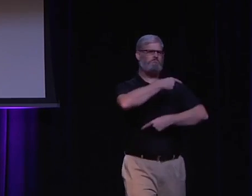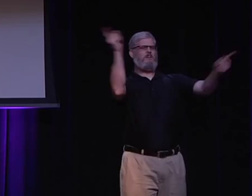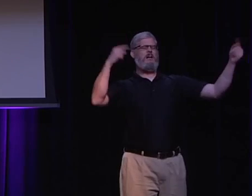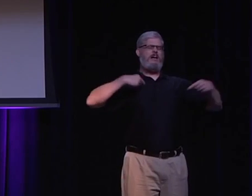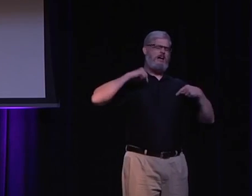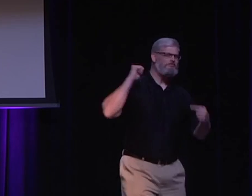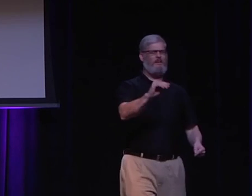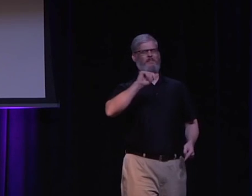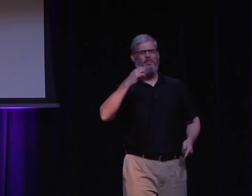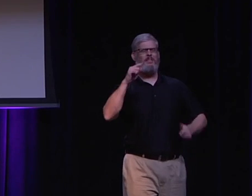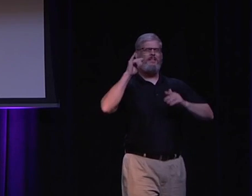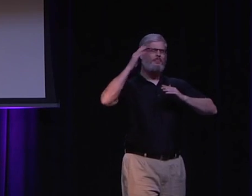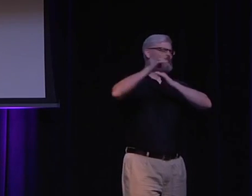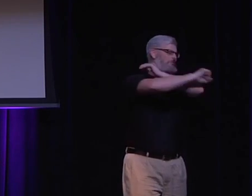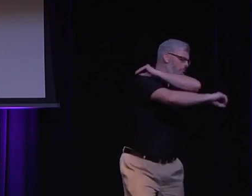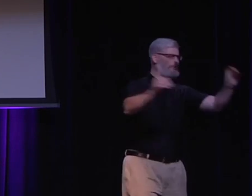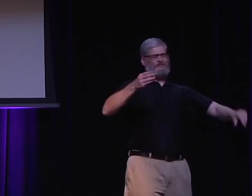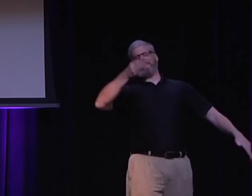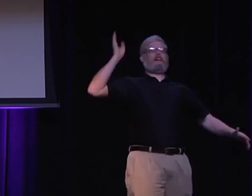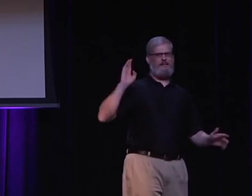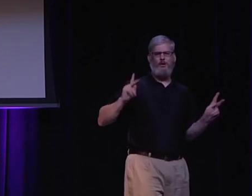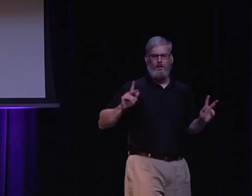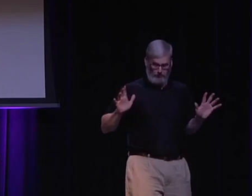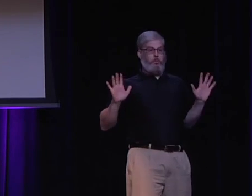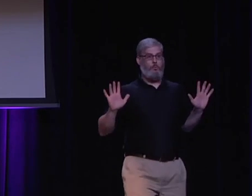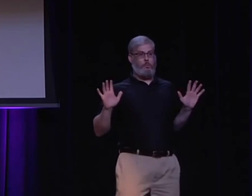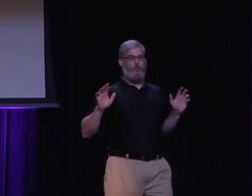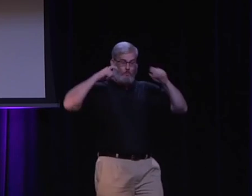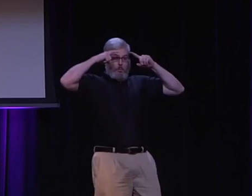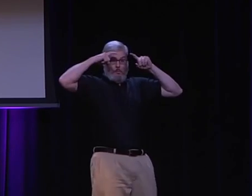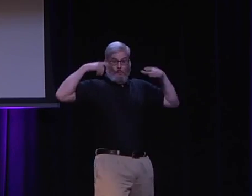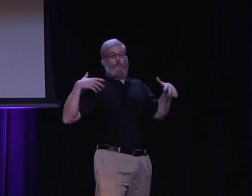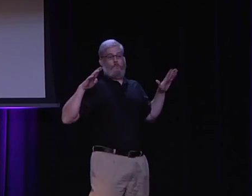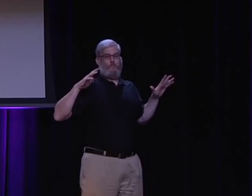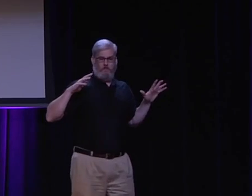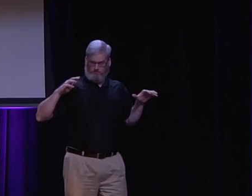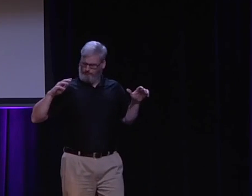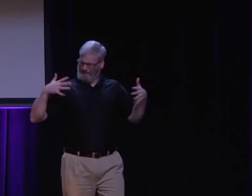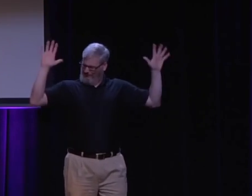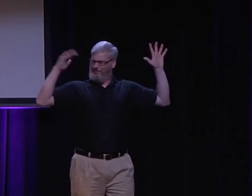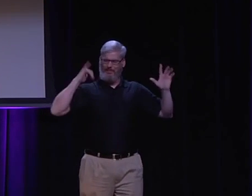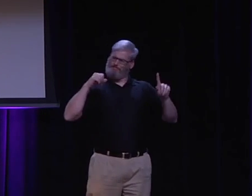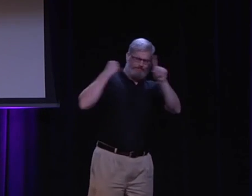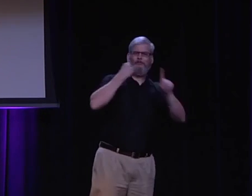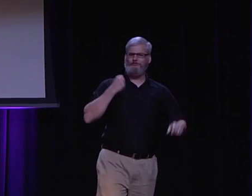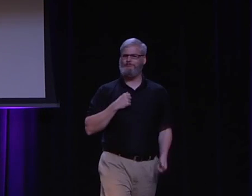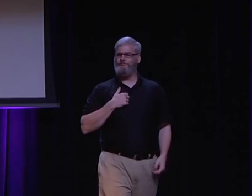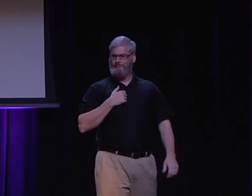So I've already stood up, declared that there is no God, I am atheist, I've blown people away